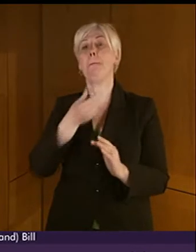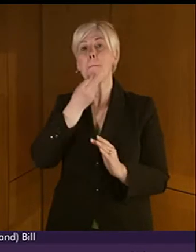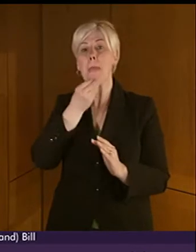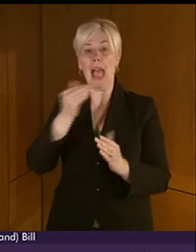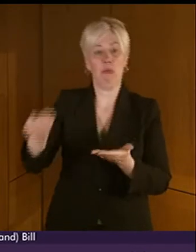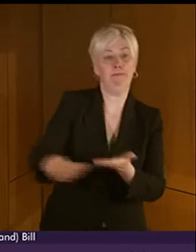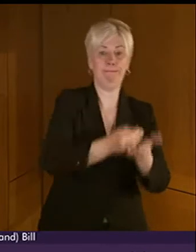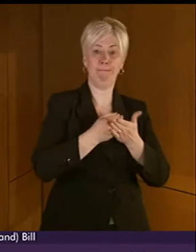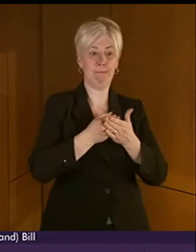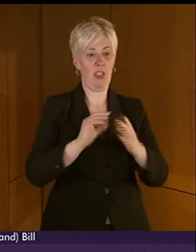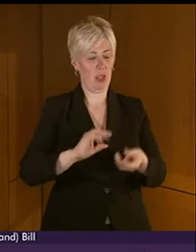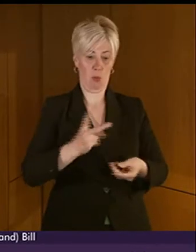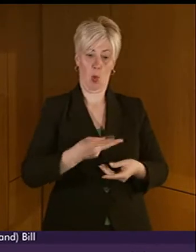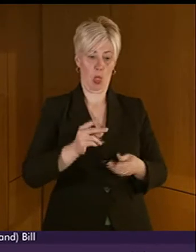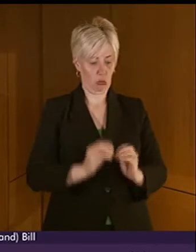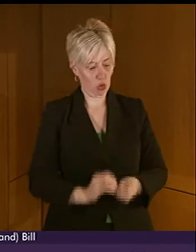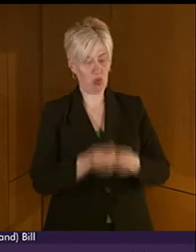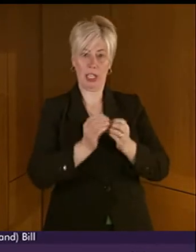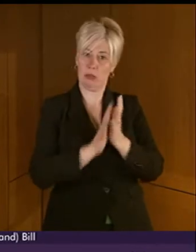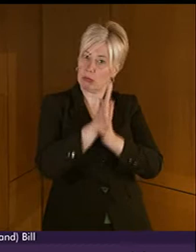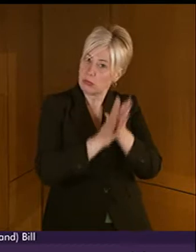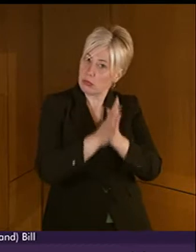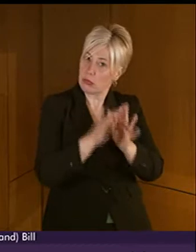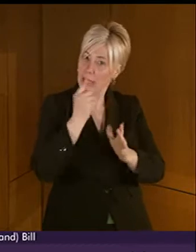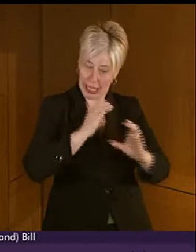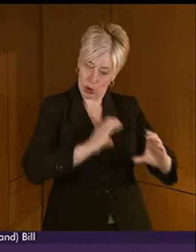them to be able to communicate with each other.